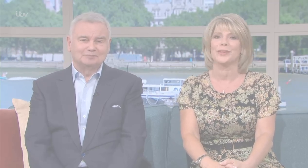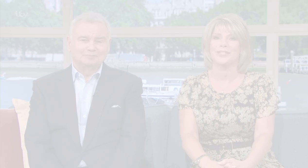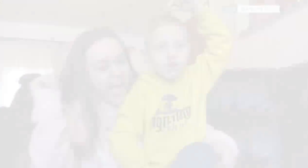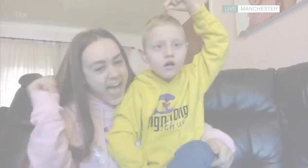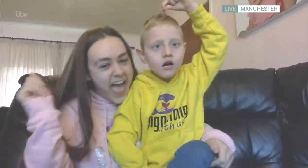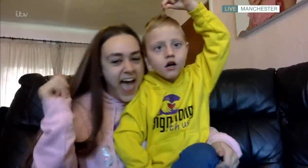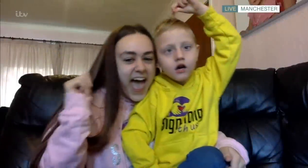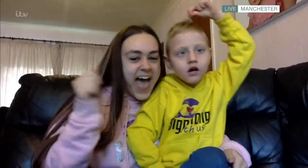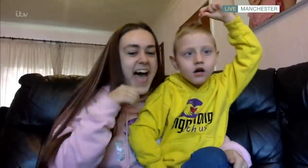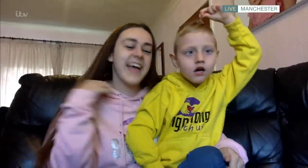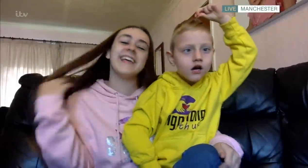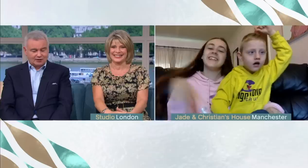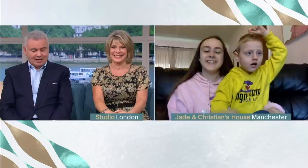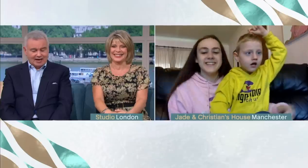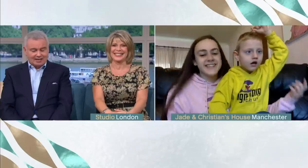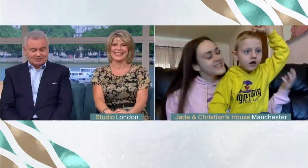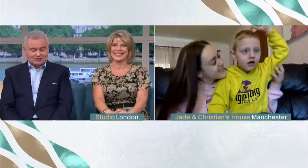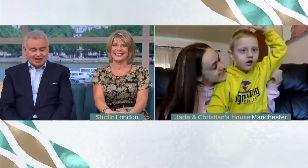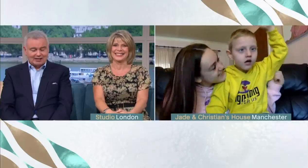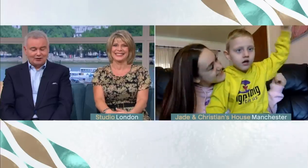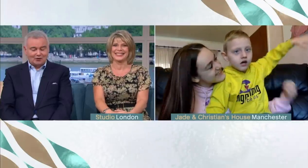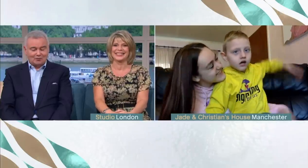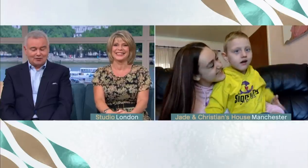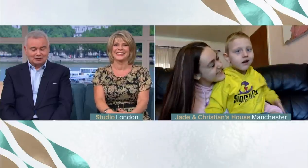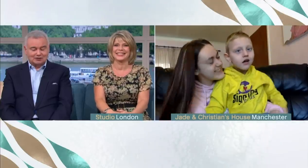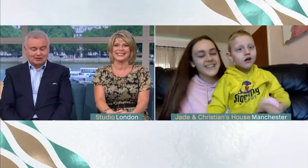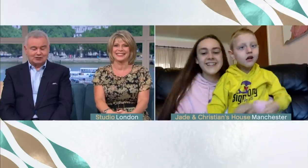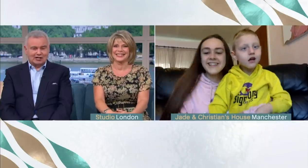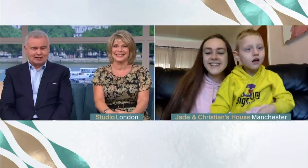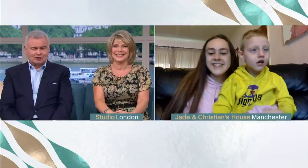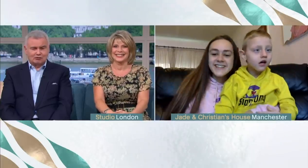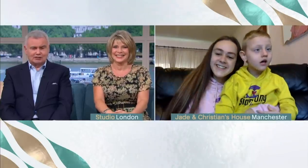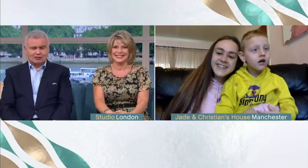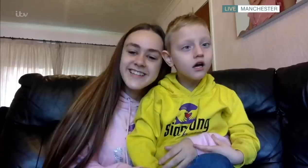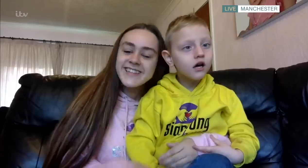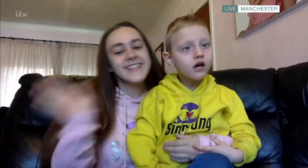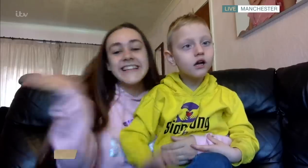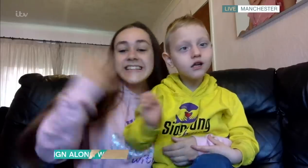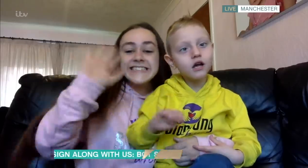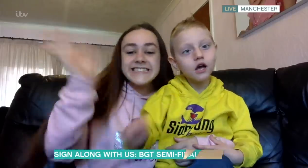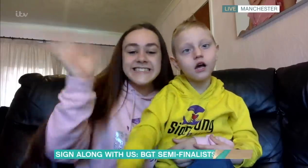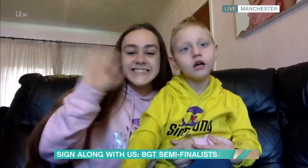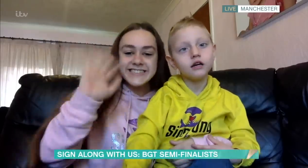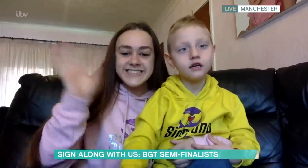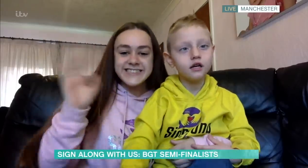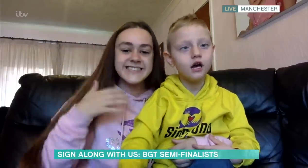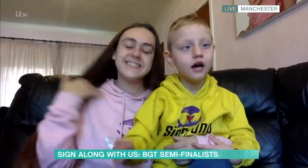buzzer. Ultimate feel good. Sign along with us and there's Jade and Christian there. Lovely to see you both